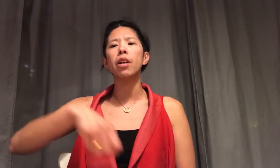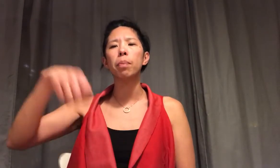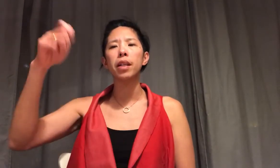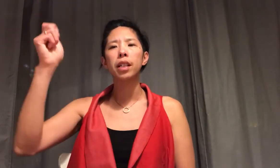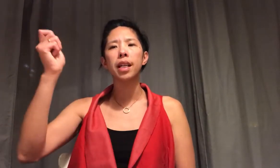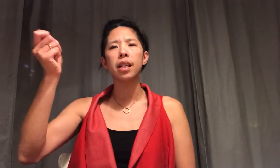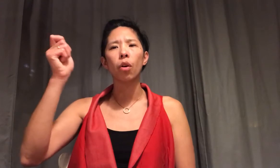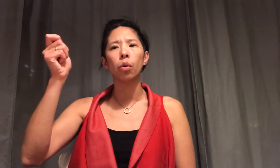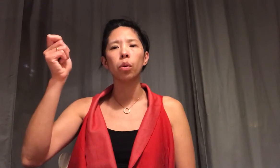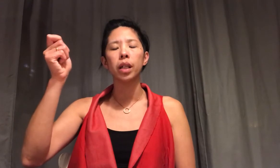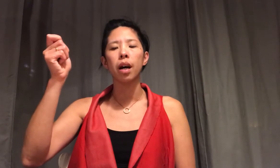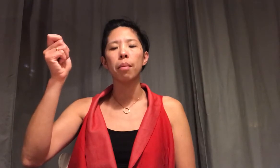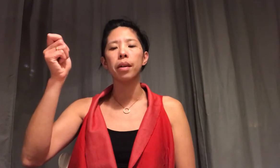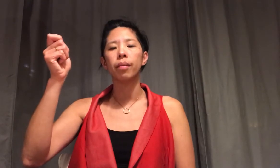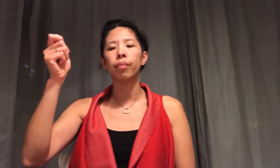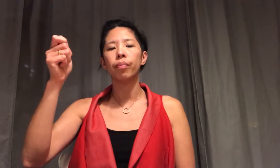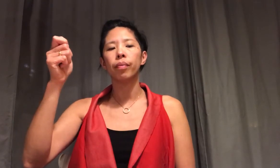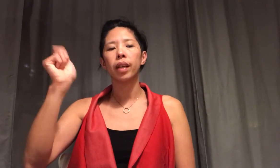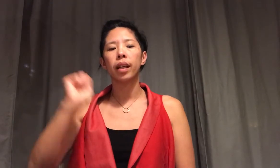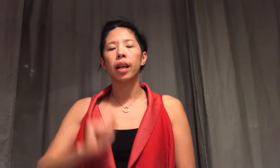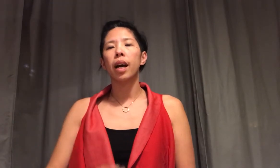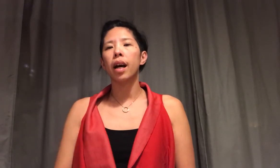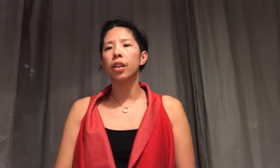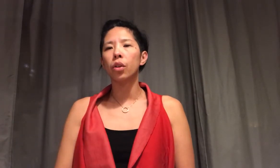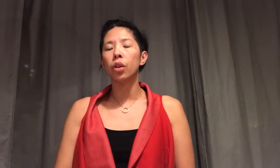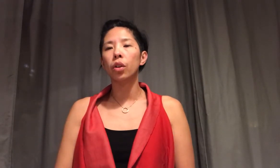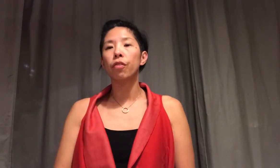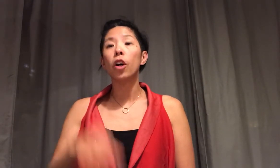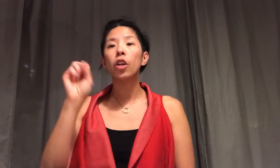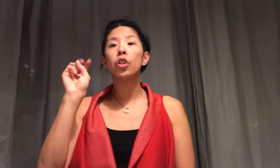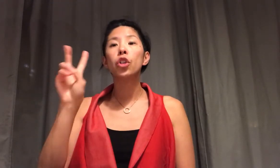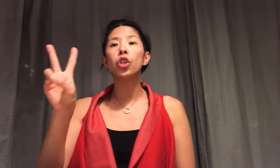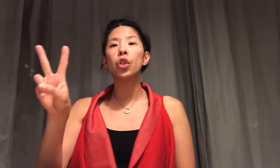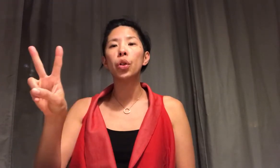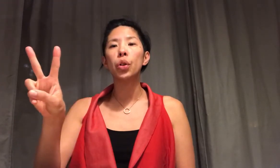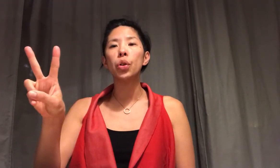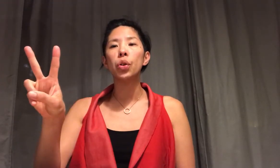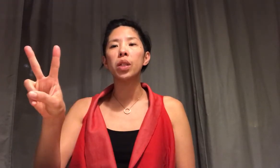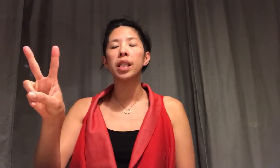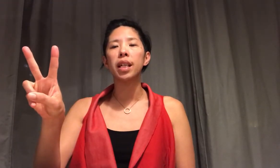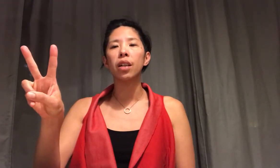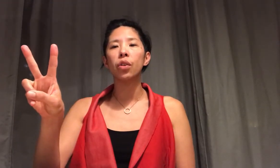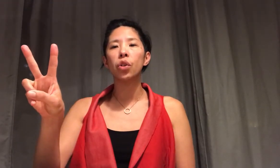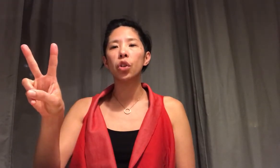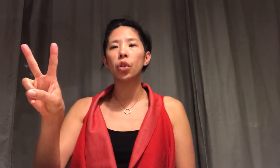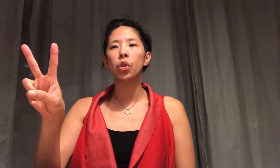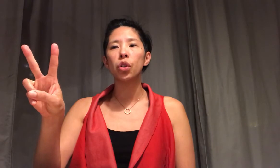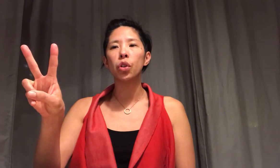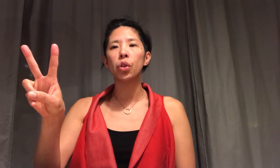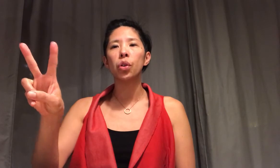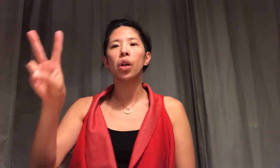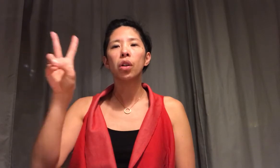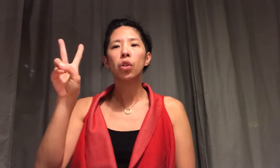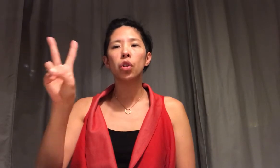out your pencil case and hold it up and you're gonna look for Tuesday choo choo